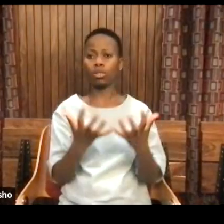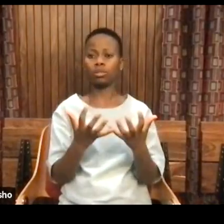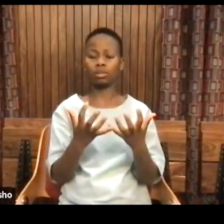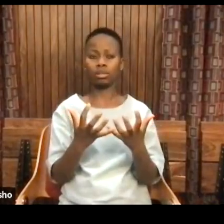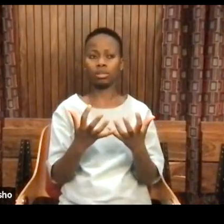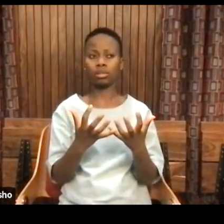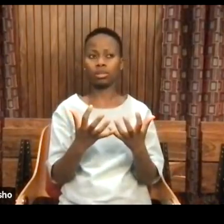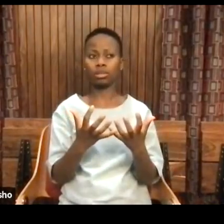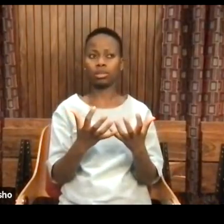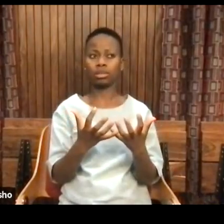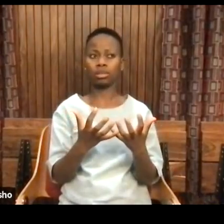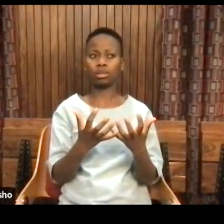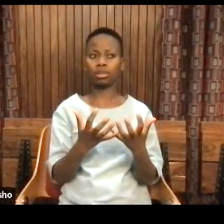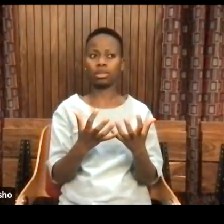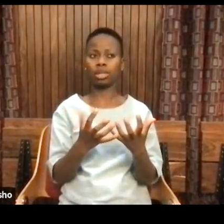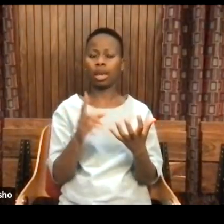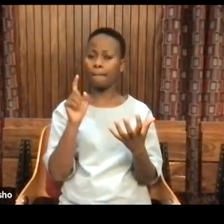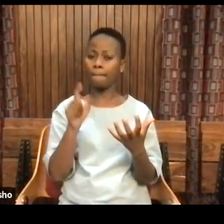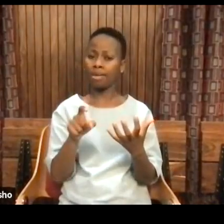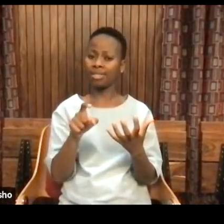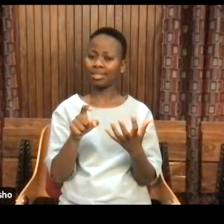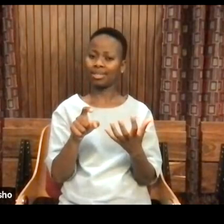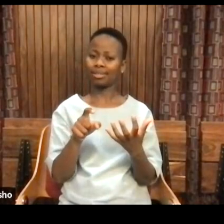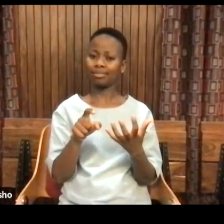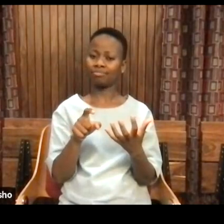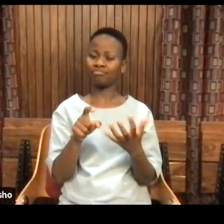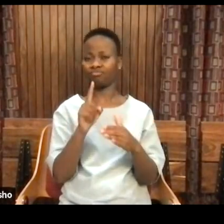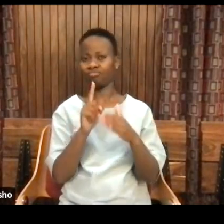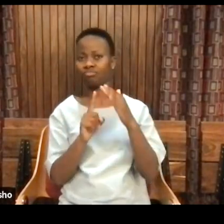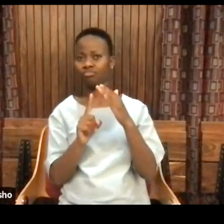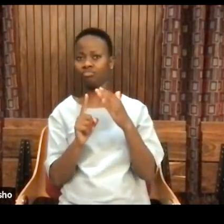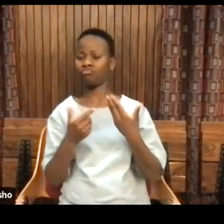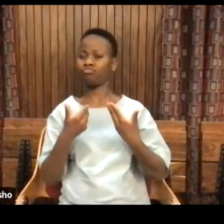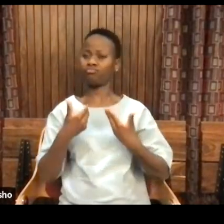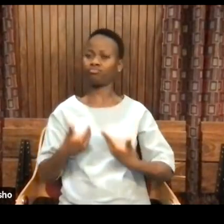must, by definition, enter that world as who we are.